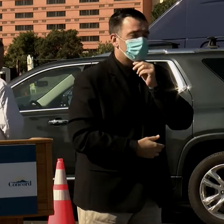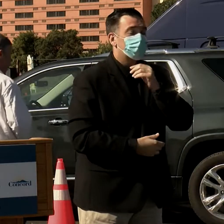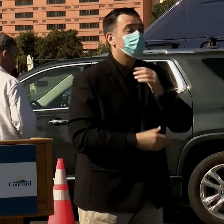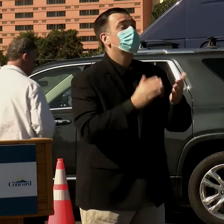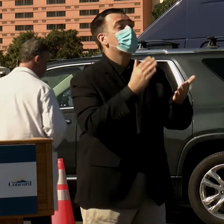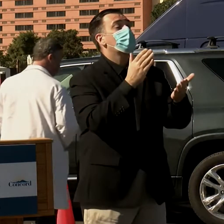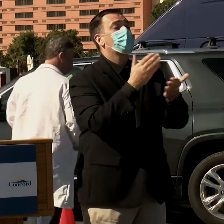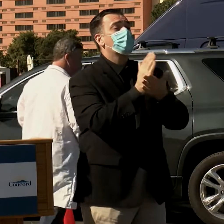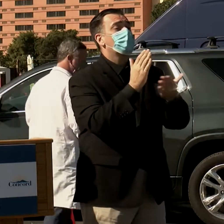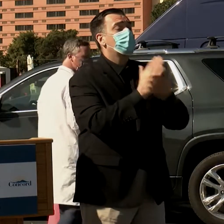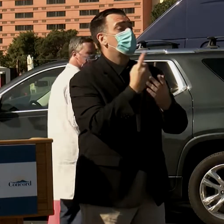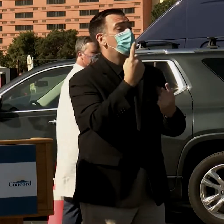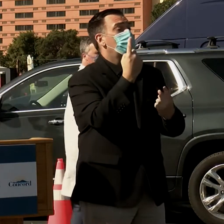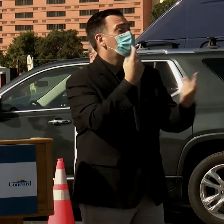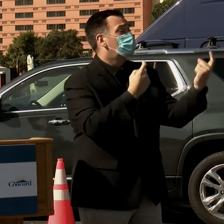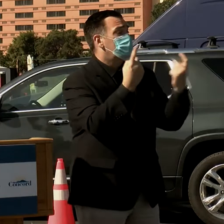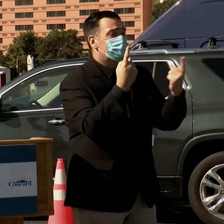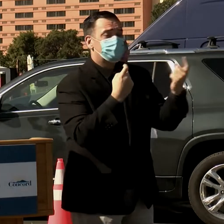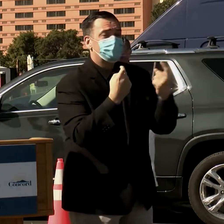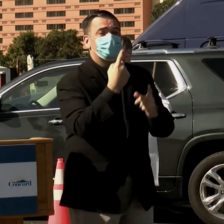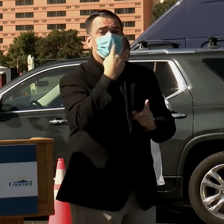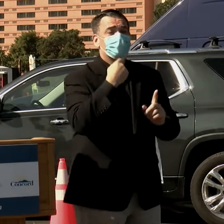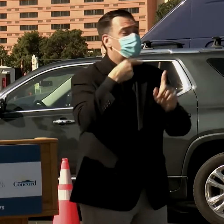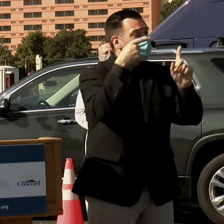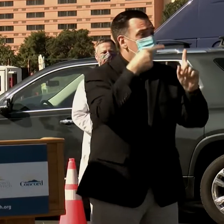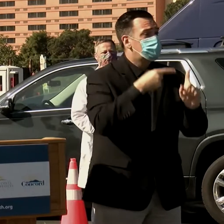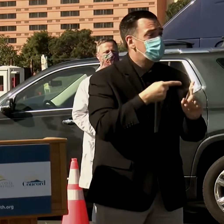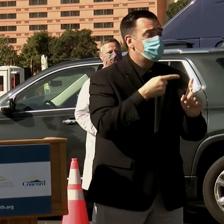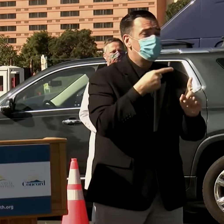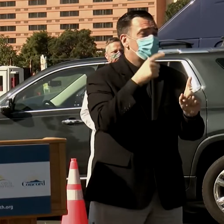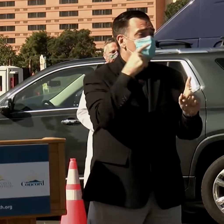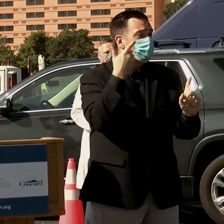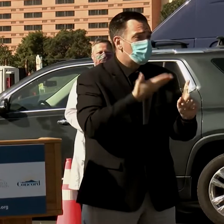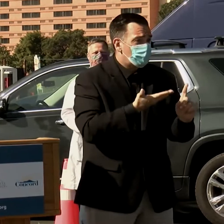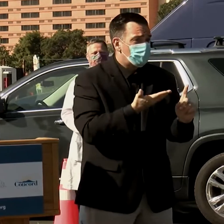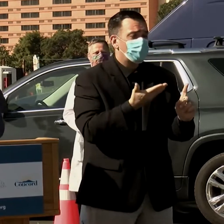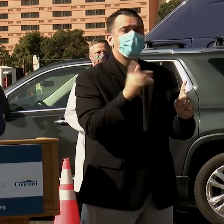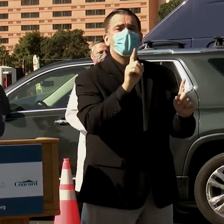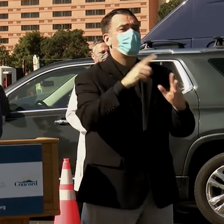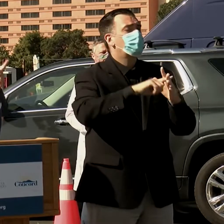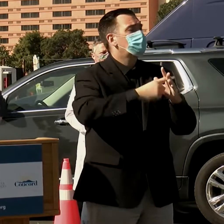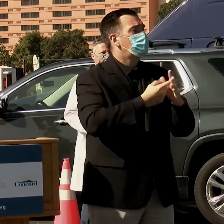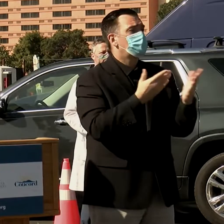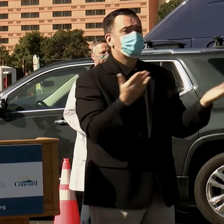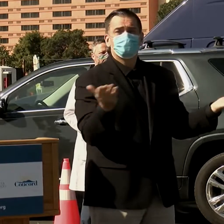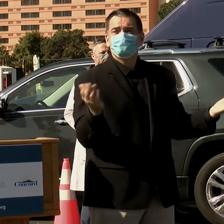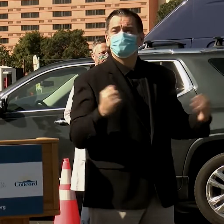All right. If you have questions and you want to tell me specifically who you have the question for, where should we start?